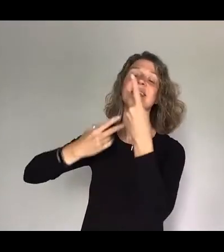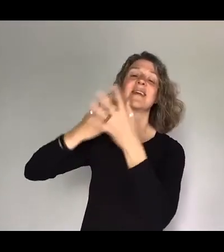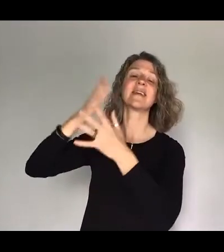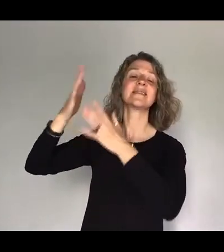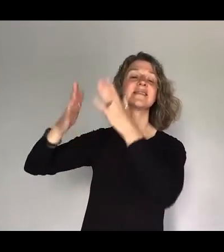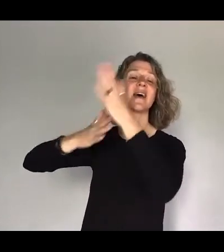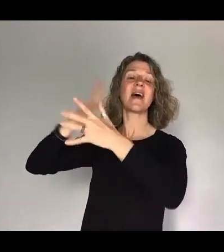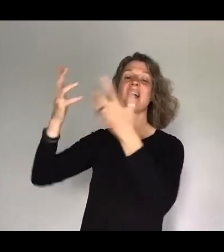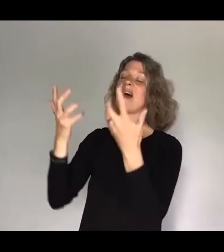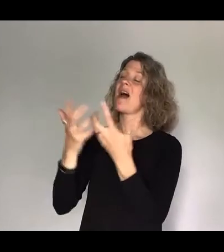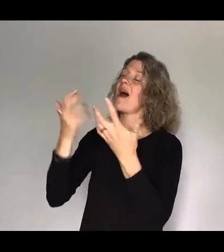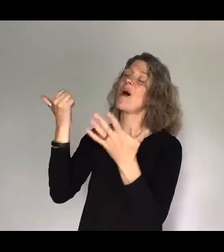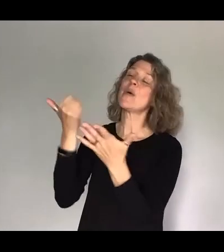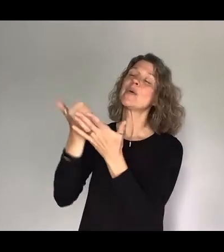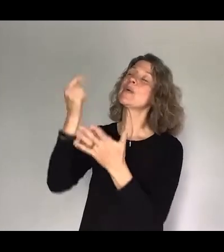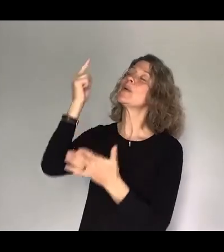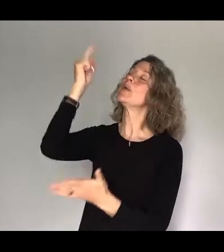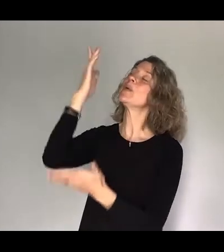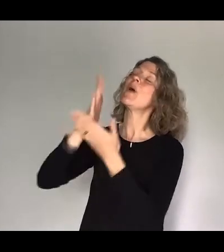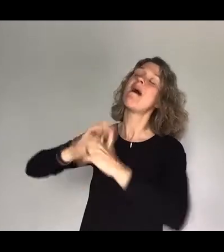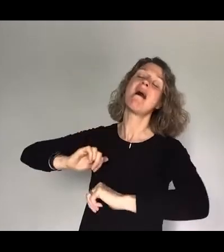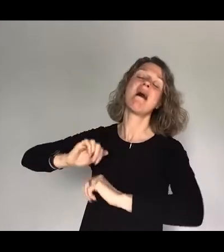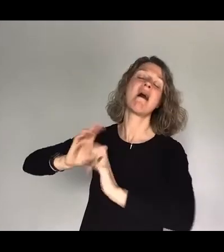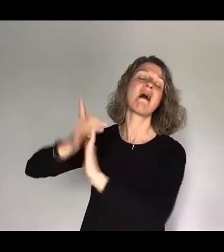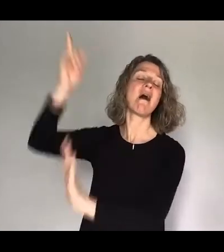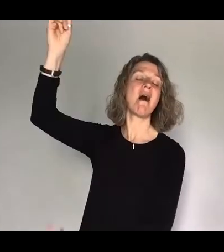for the forgiveness of God